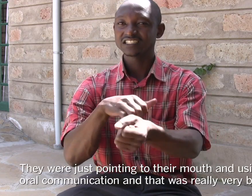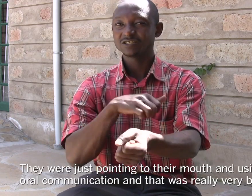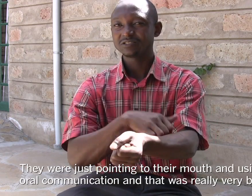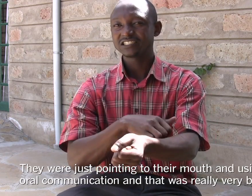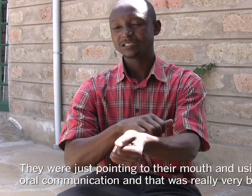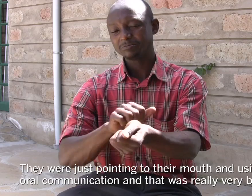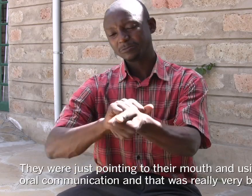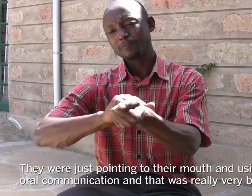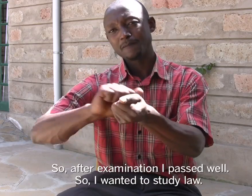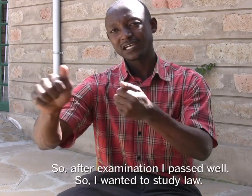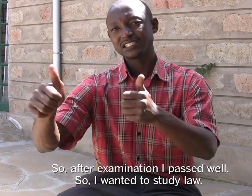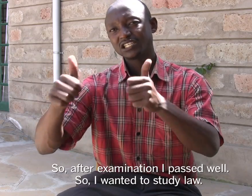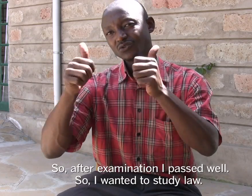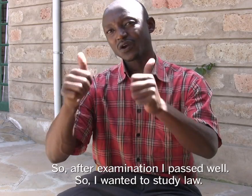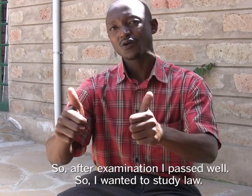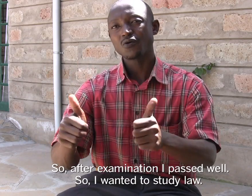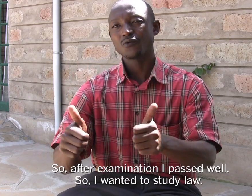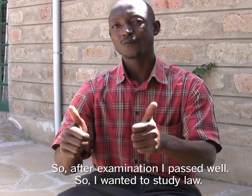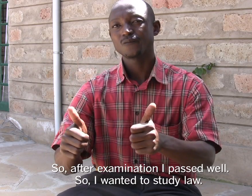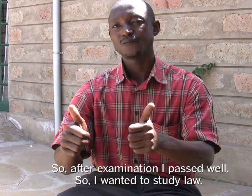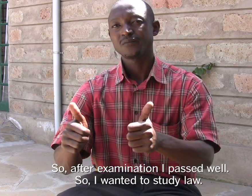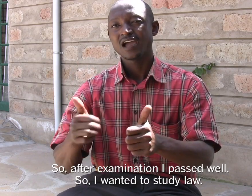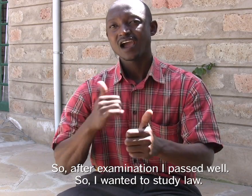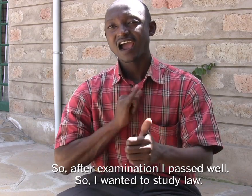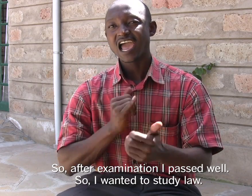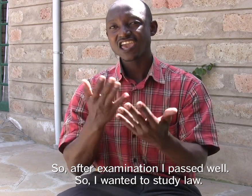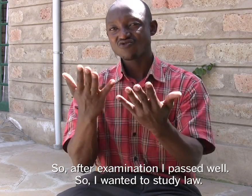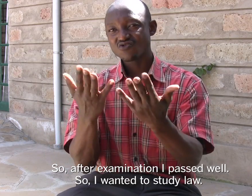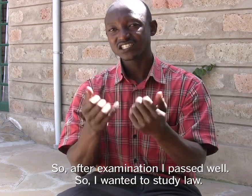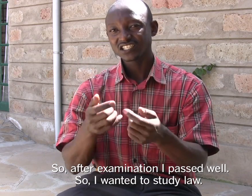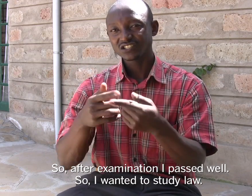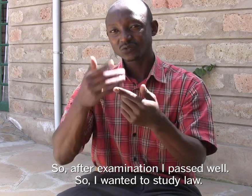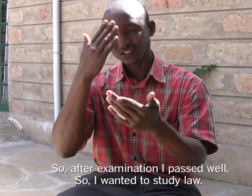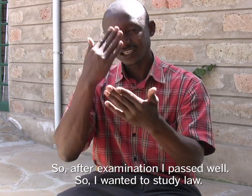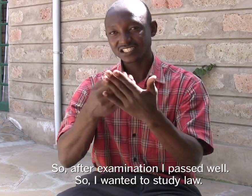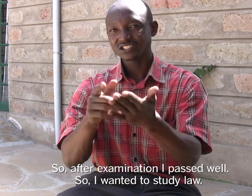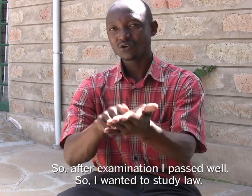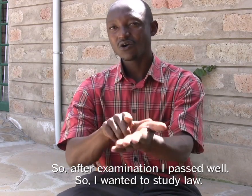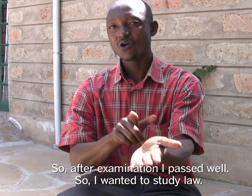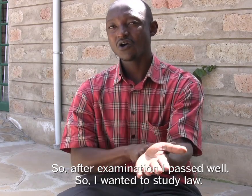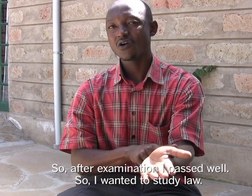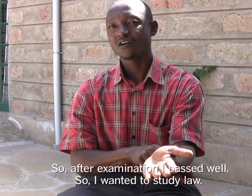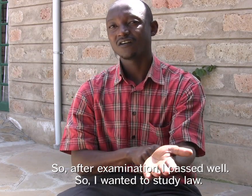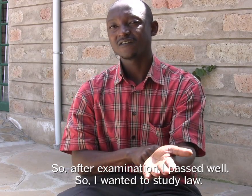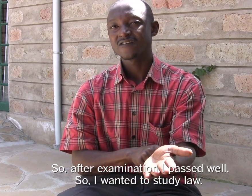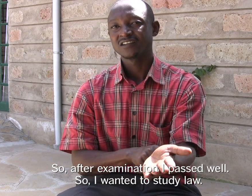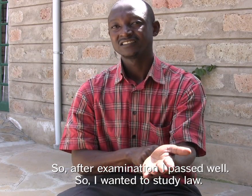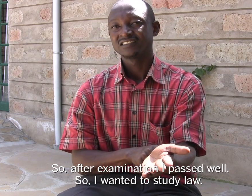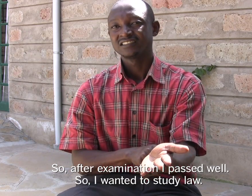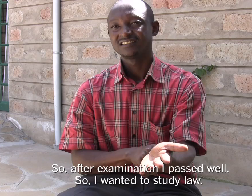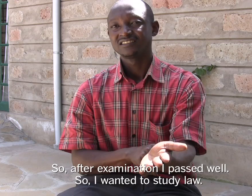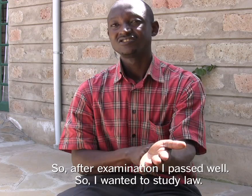very good. So after examination, I passed well. So I wanted to study law